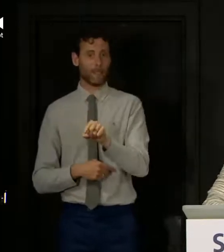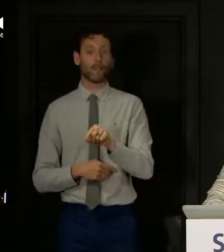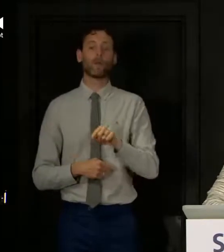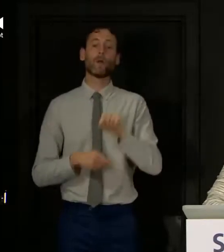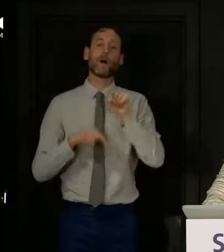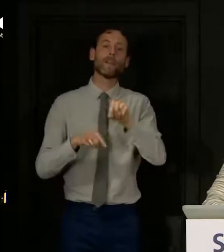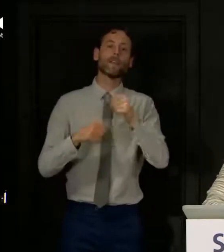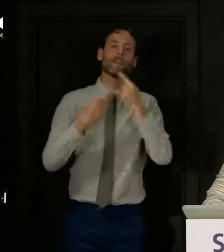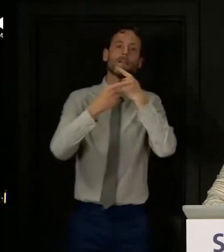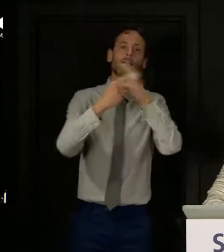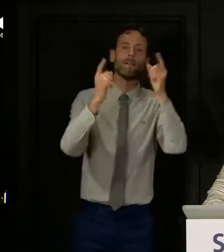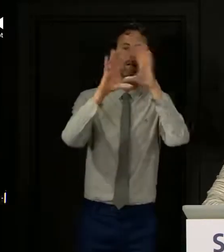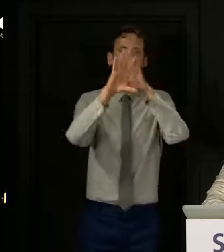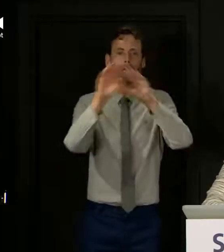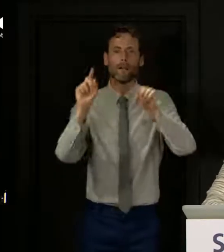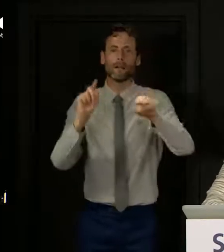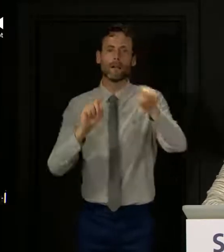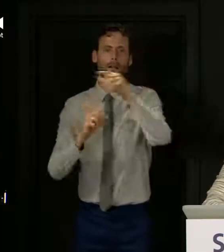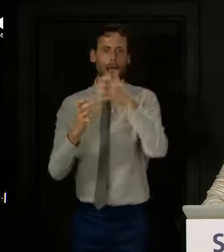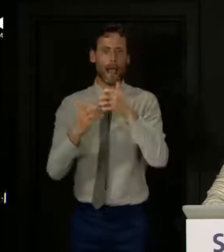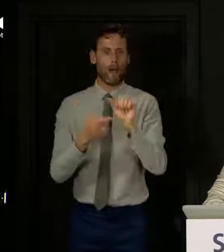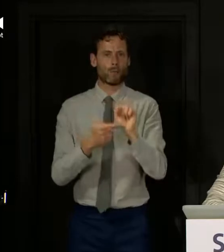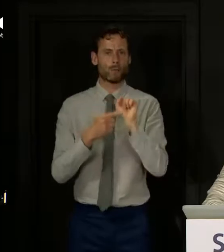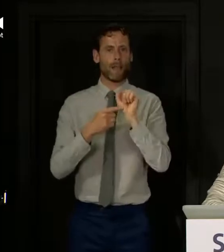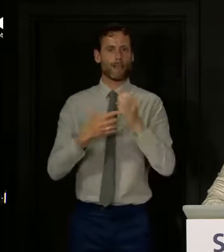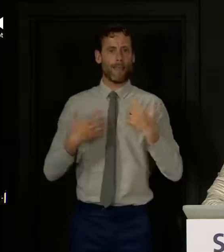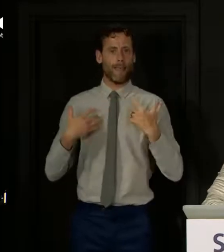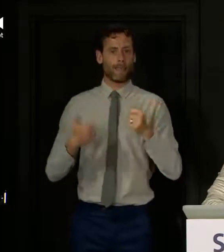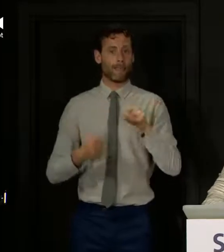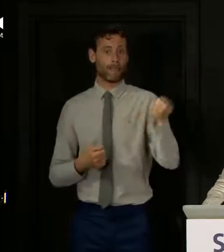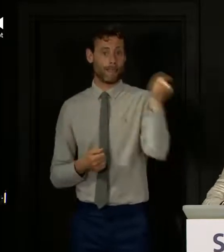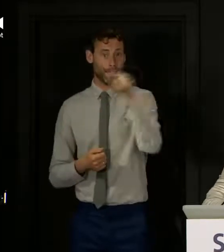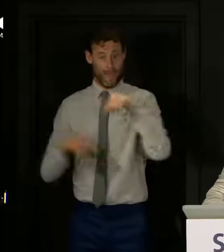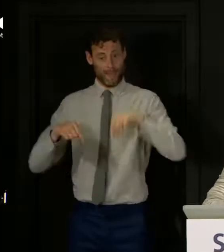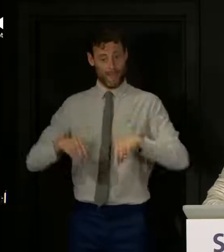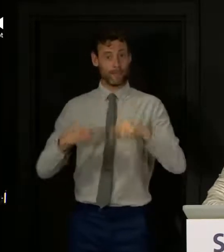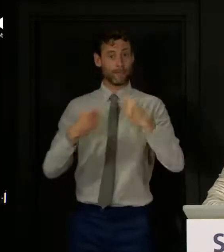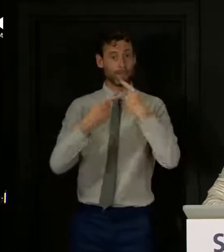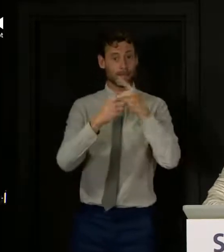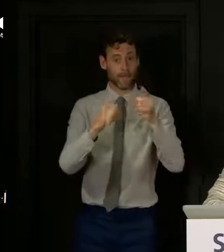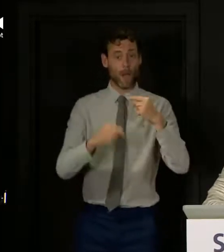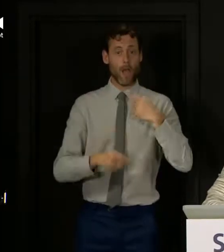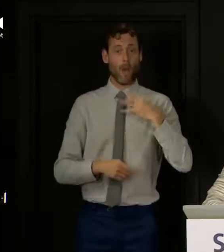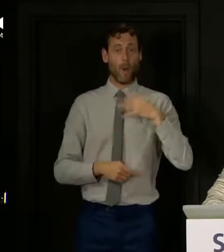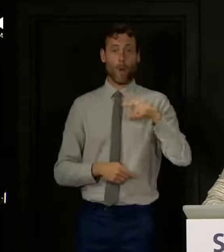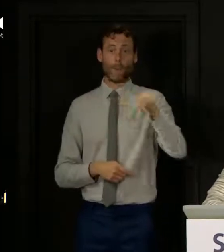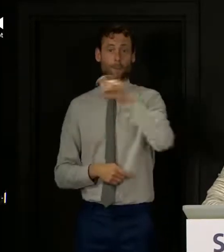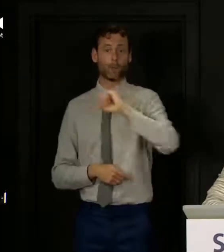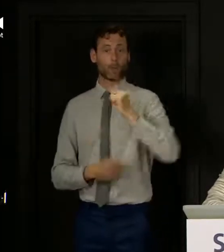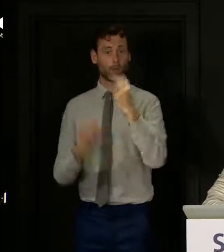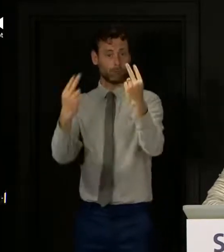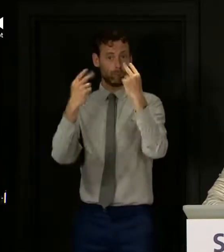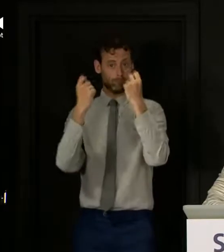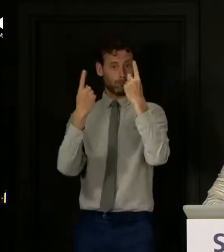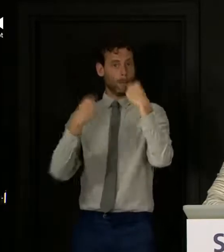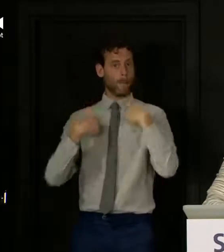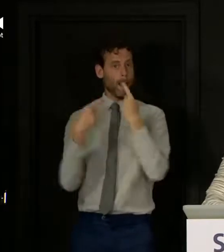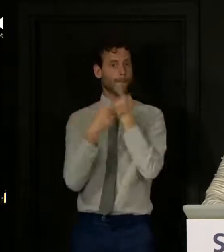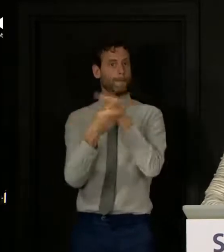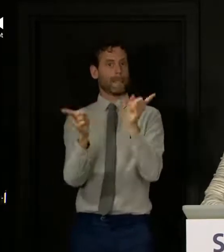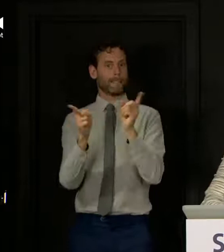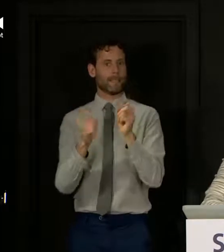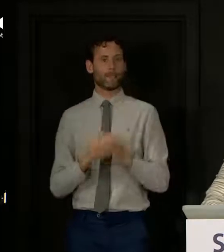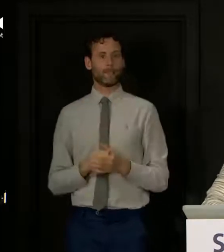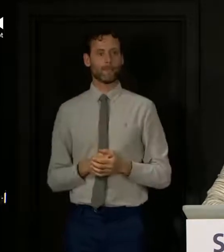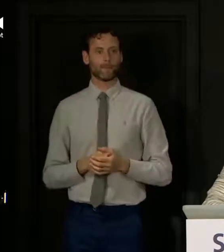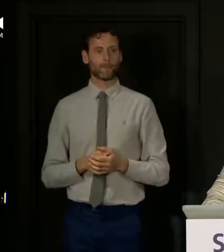messages are the ones that we are communicating here. These are the ones that people in Scotland, I hope, will pay heed to. And I suppose my only point would